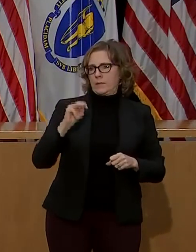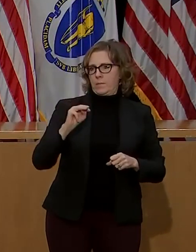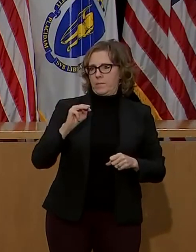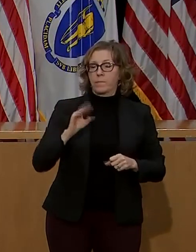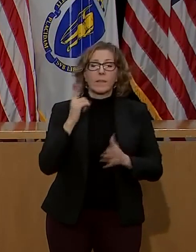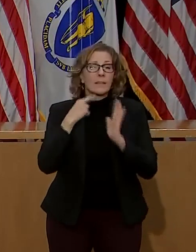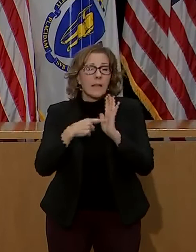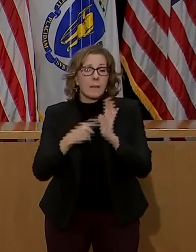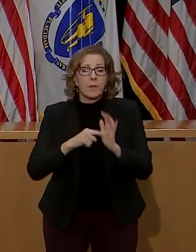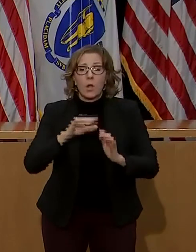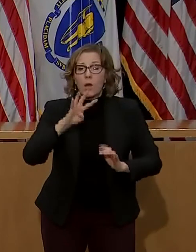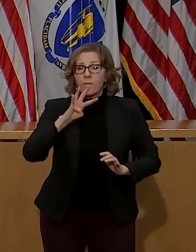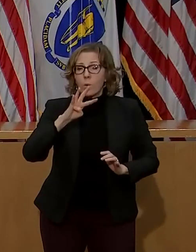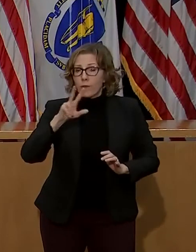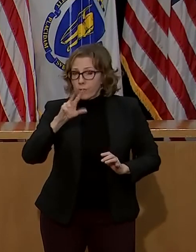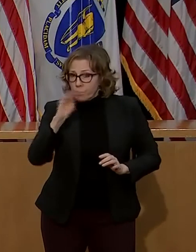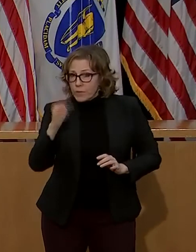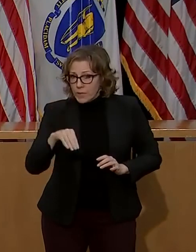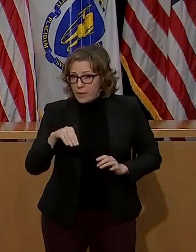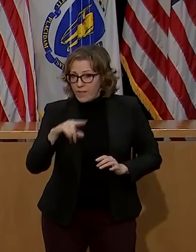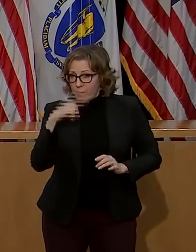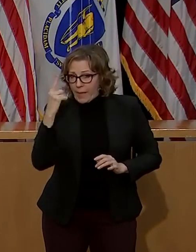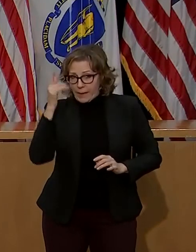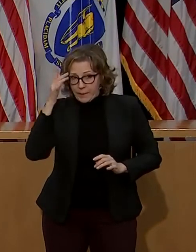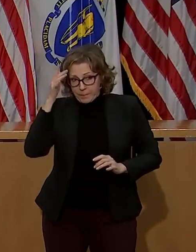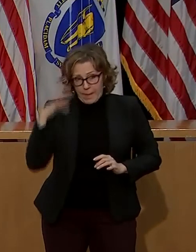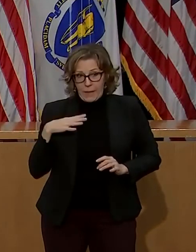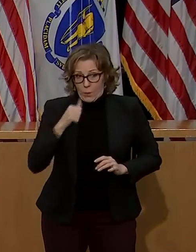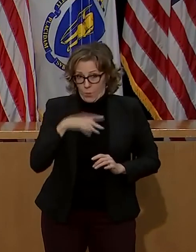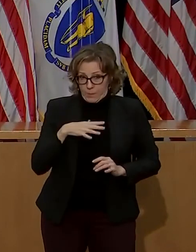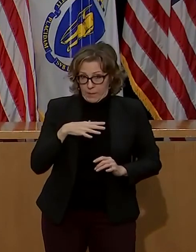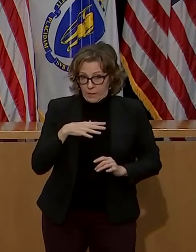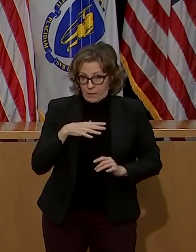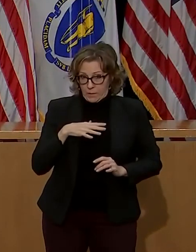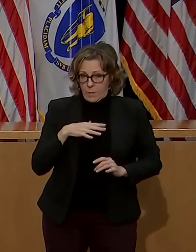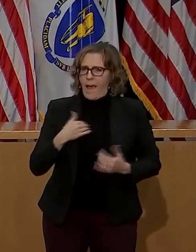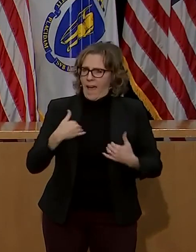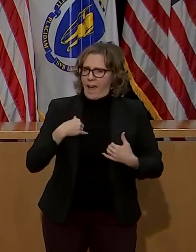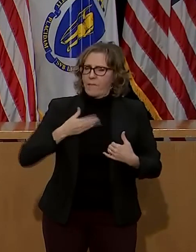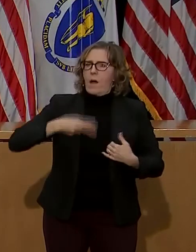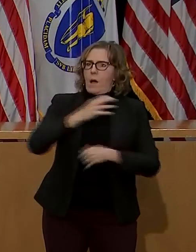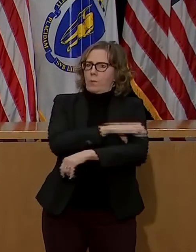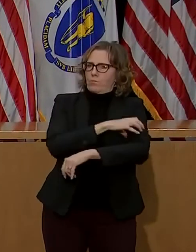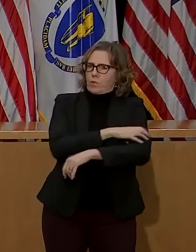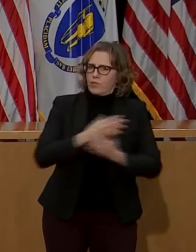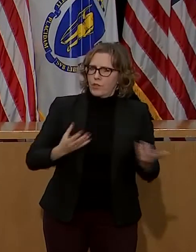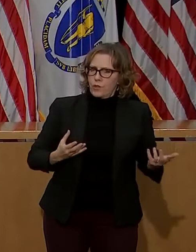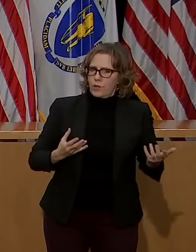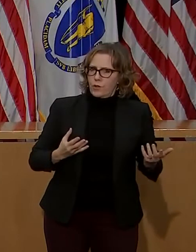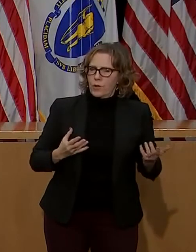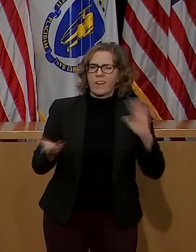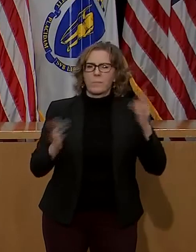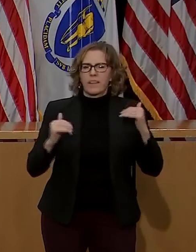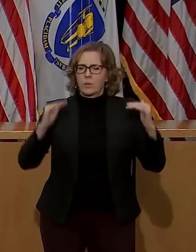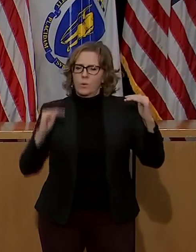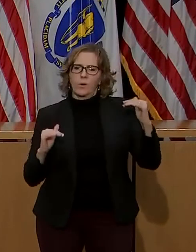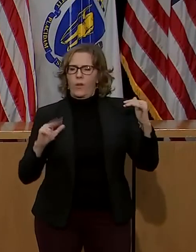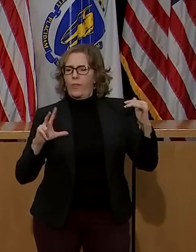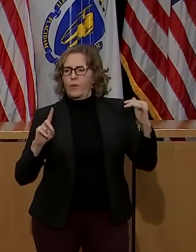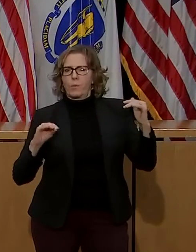% of black women suffer from hypertension, compared to 31% of white men and 27% of white women.